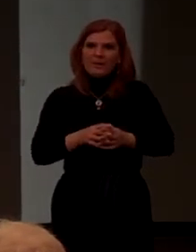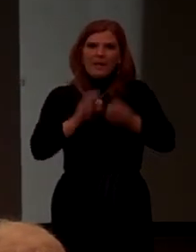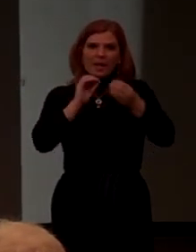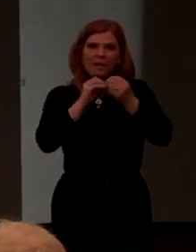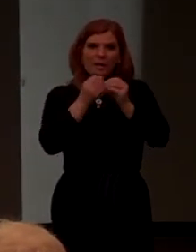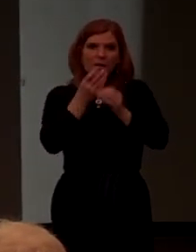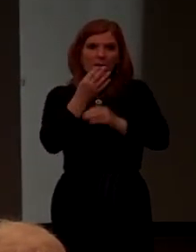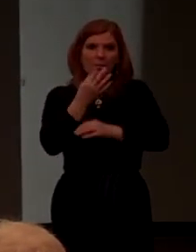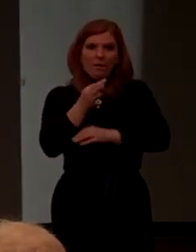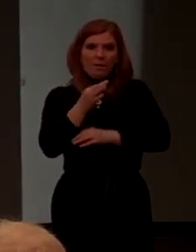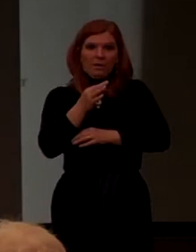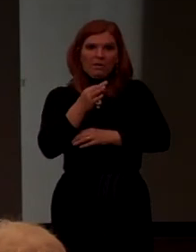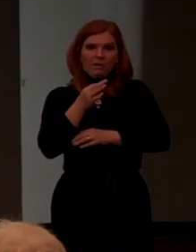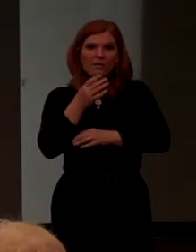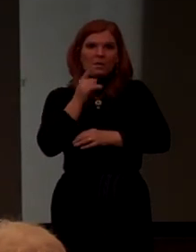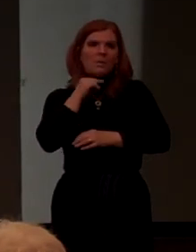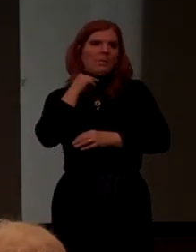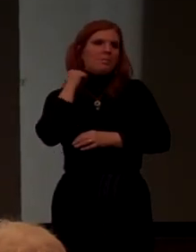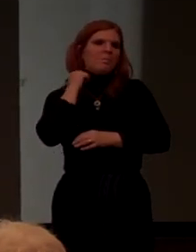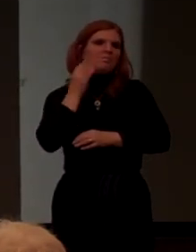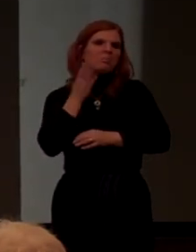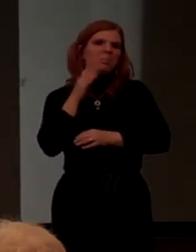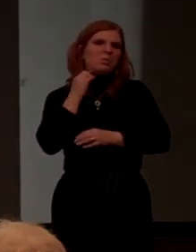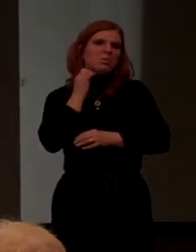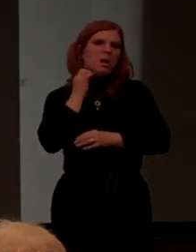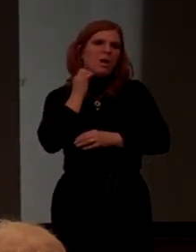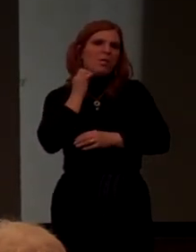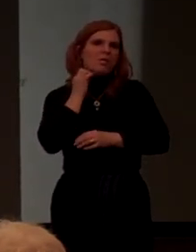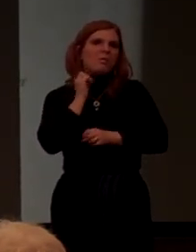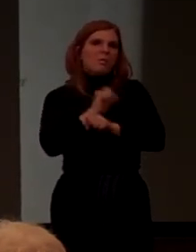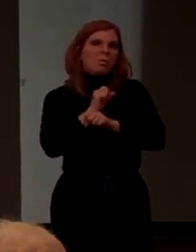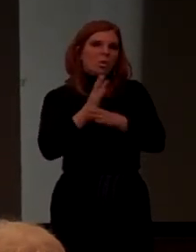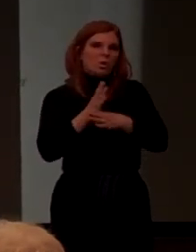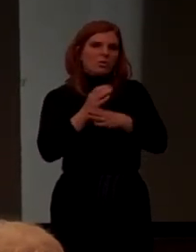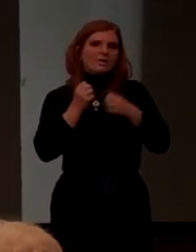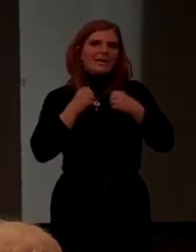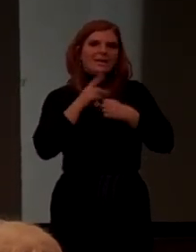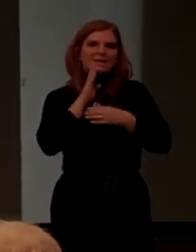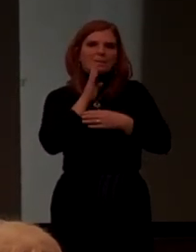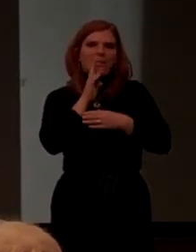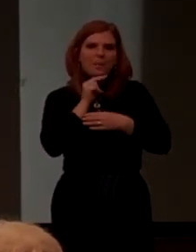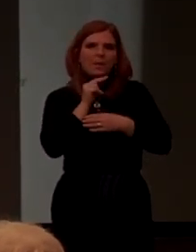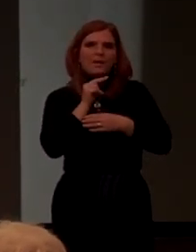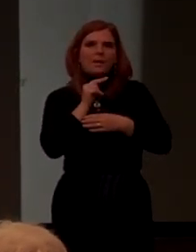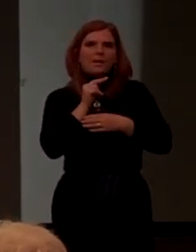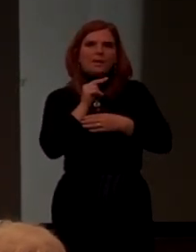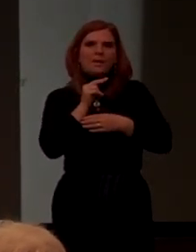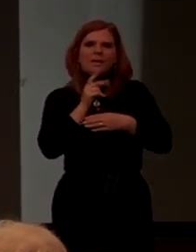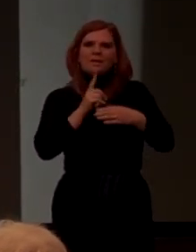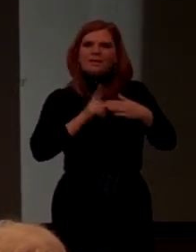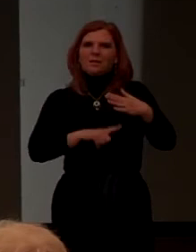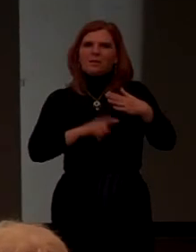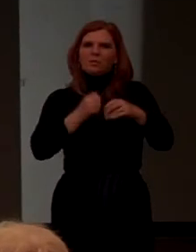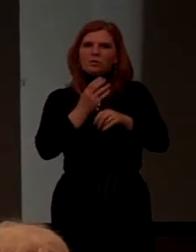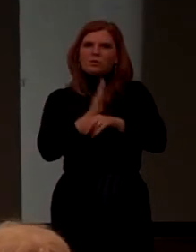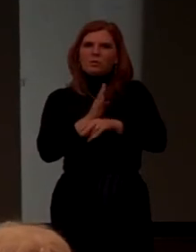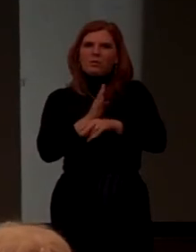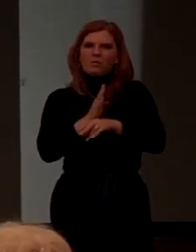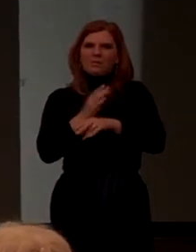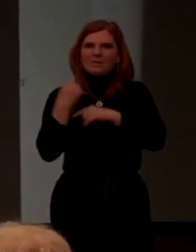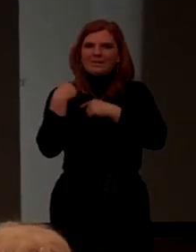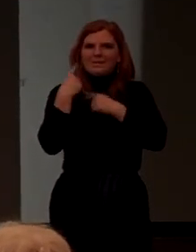number of blue-collar jobs in America have been the minority of jobs since who was in the White House?